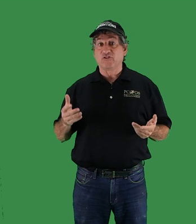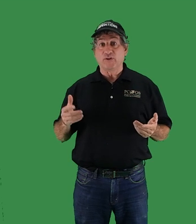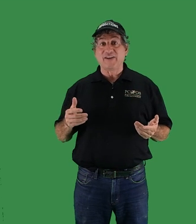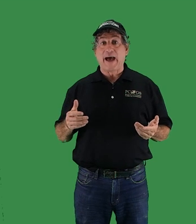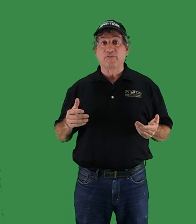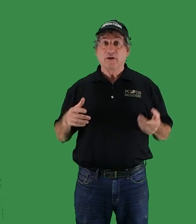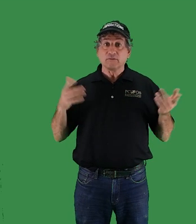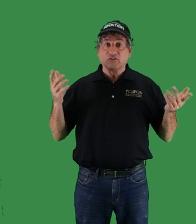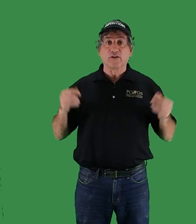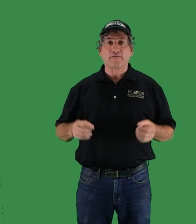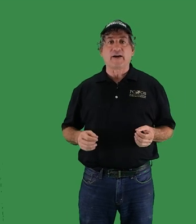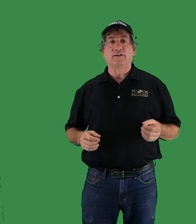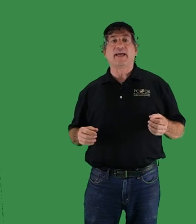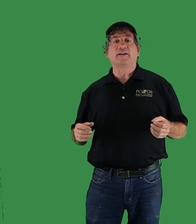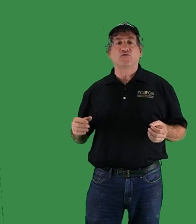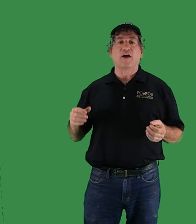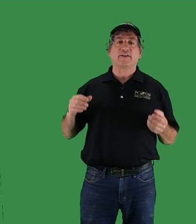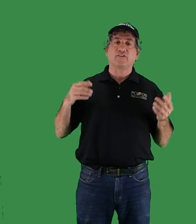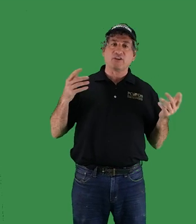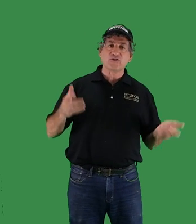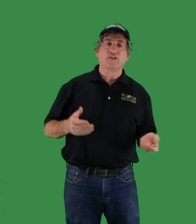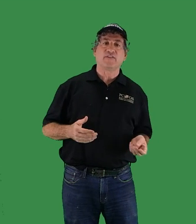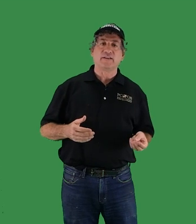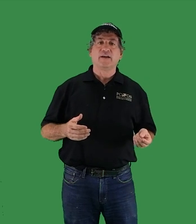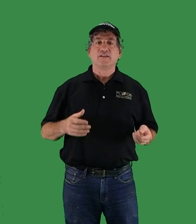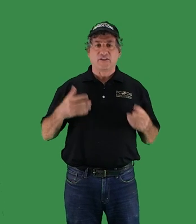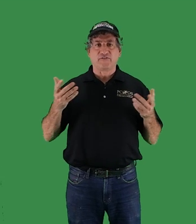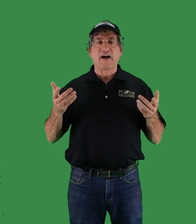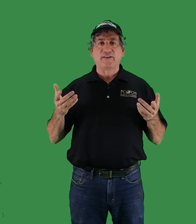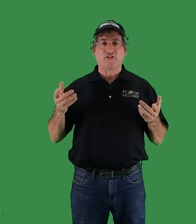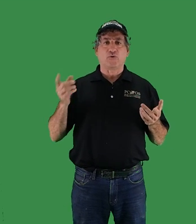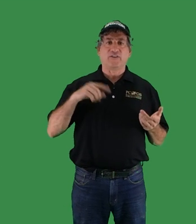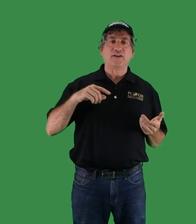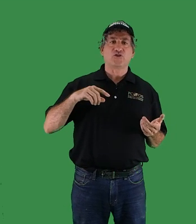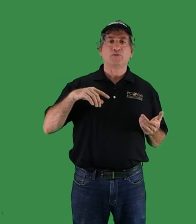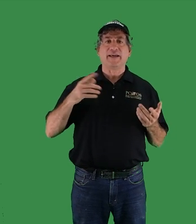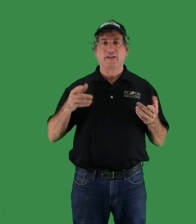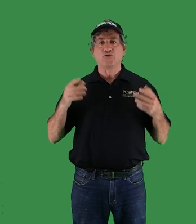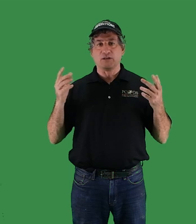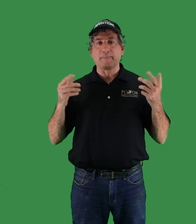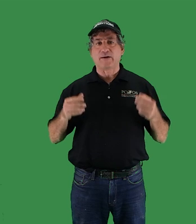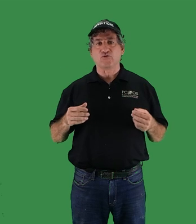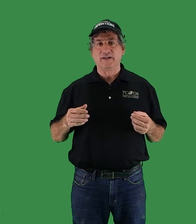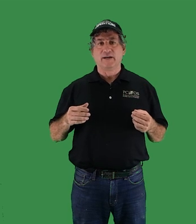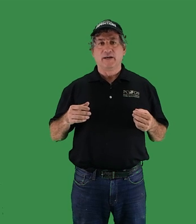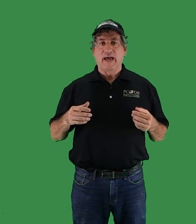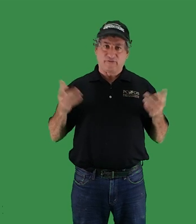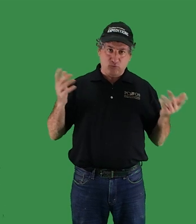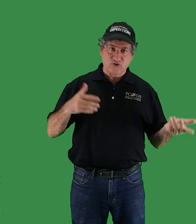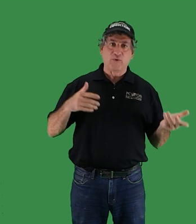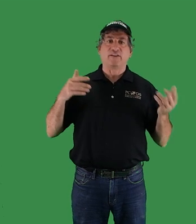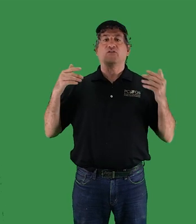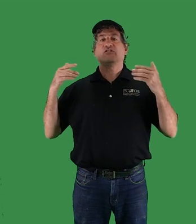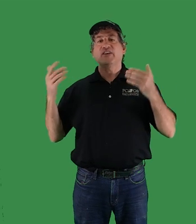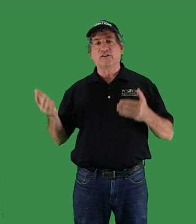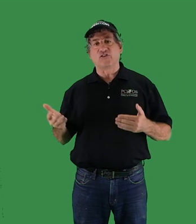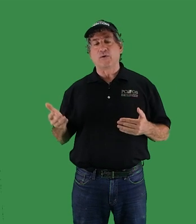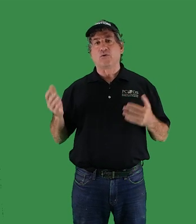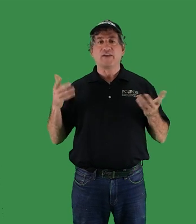to adapt until the final catastrophic extinction event that defines the Cretaceous-Paleogene boundary after which we entered the Cenozoic or the